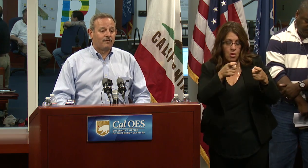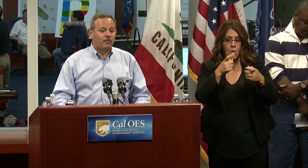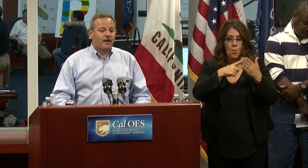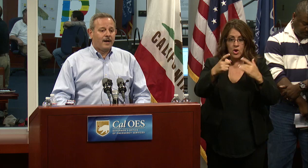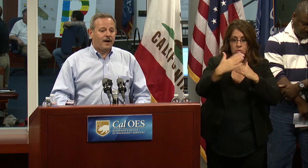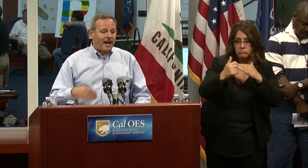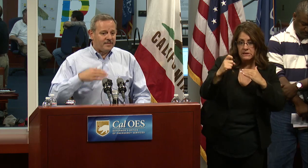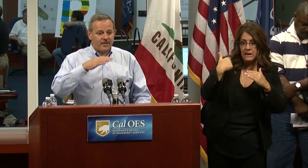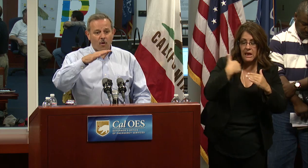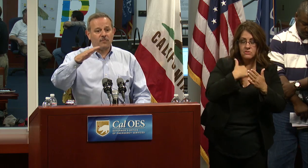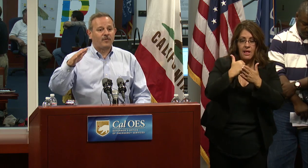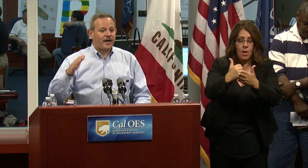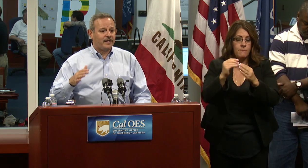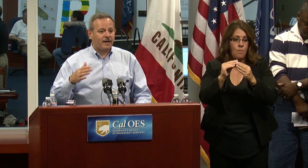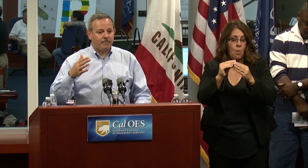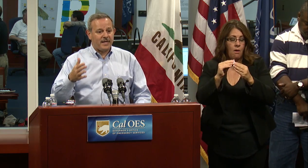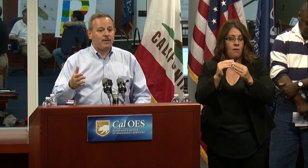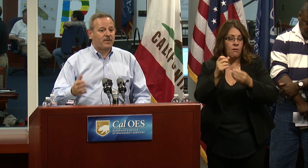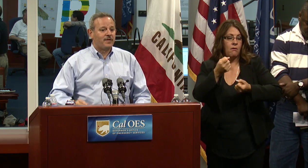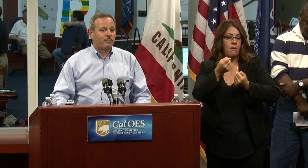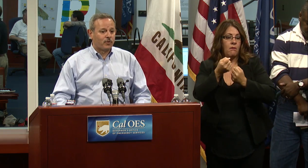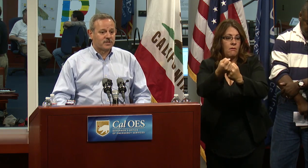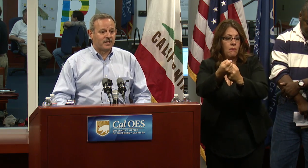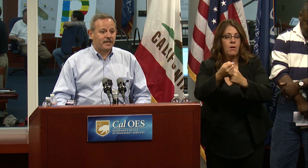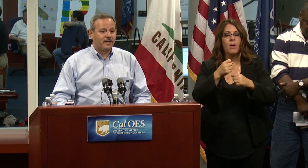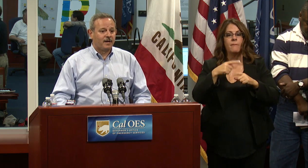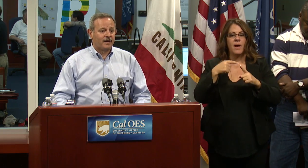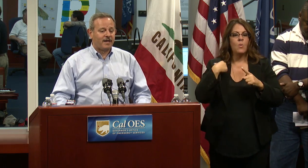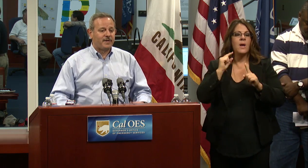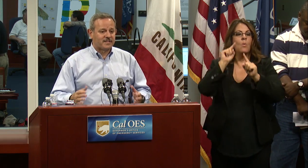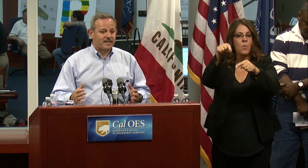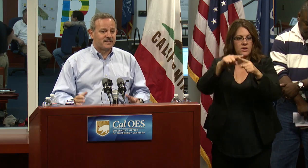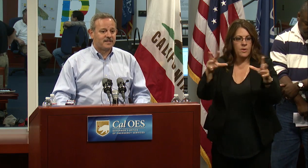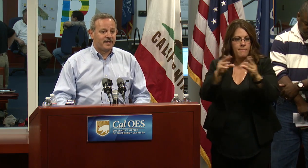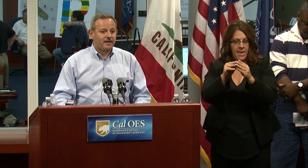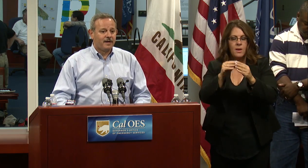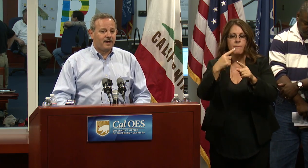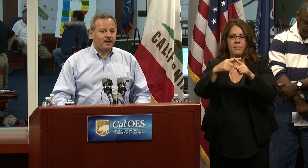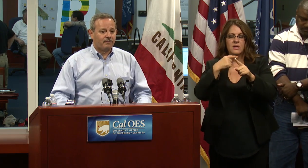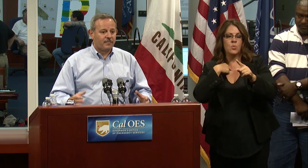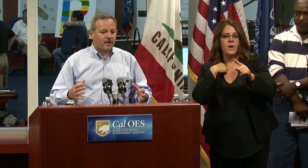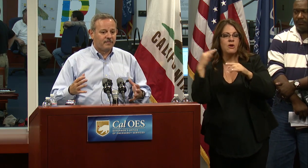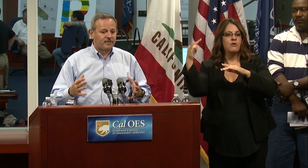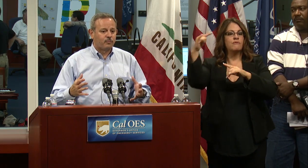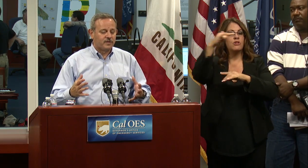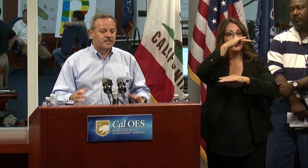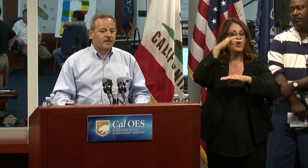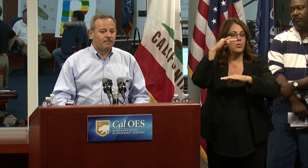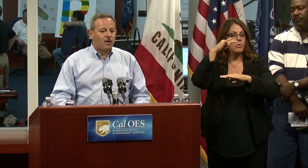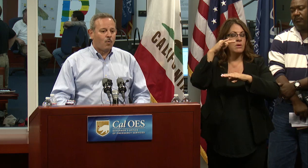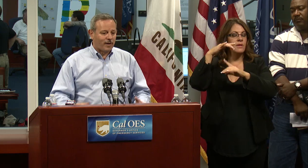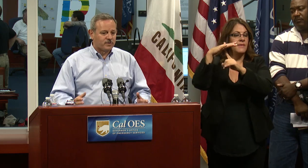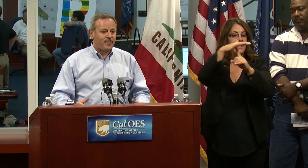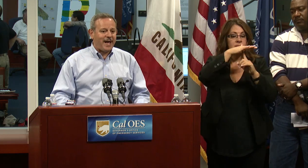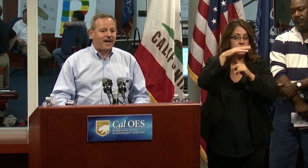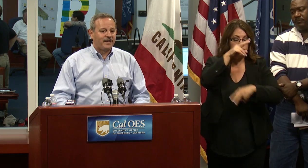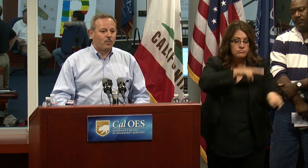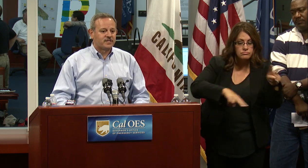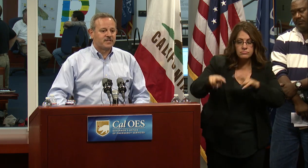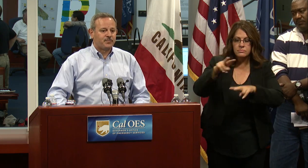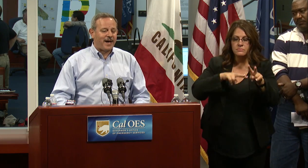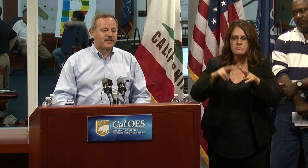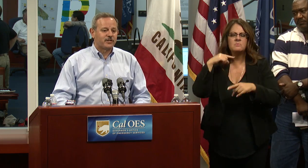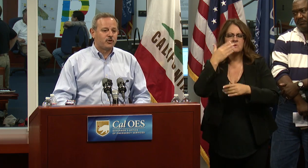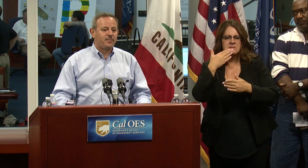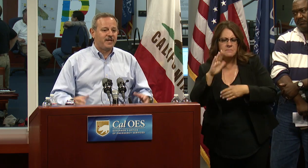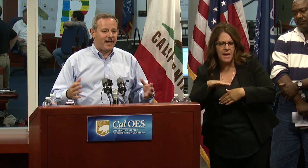the local level. Uh, and then the overflight, uh, meeting with them personally, uh, gave me a sense that, uh, uh, this was, uh, while it was bad, it